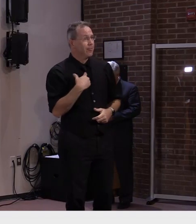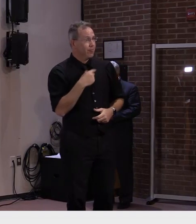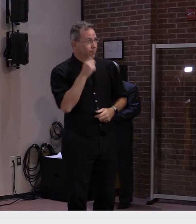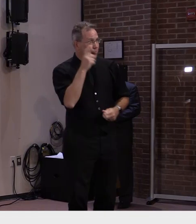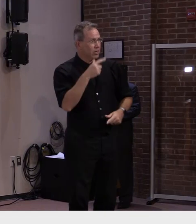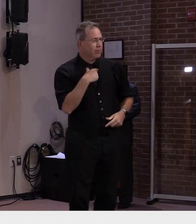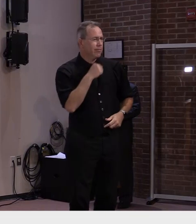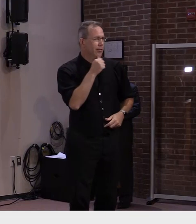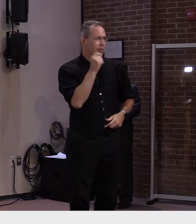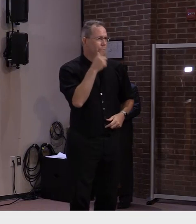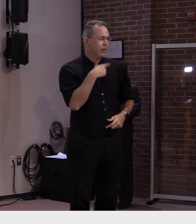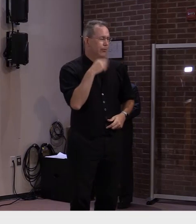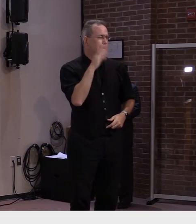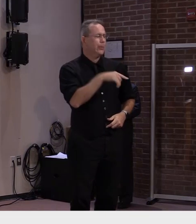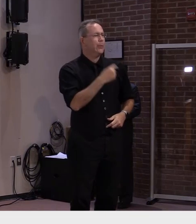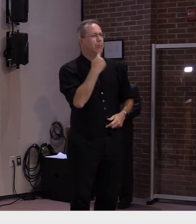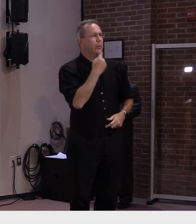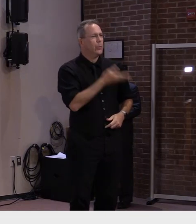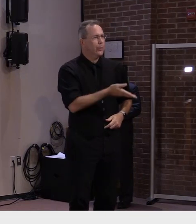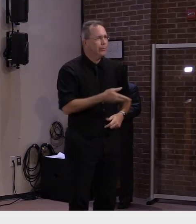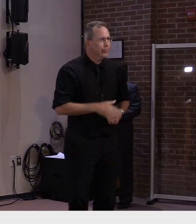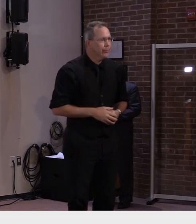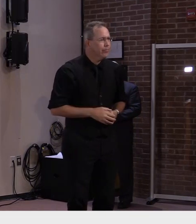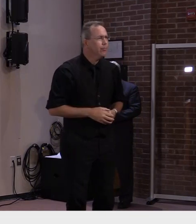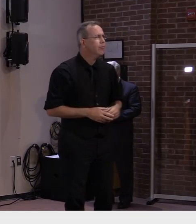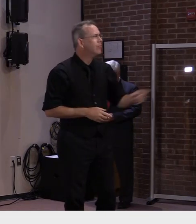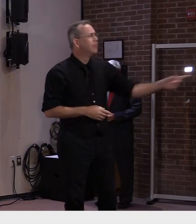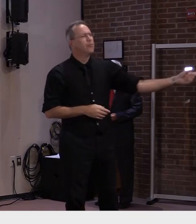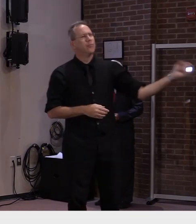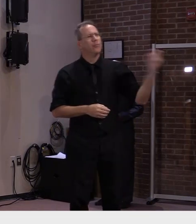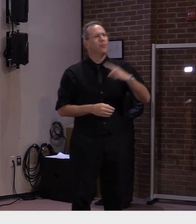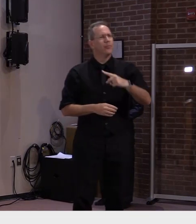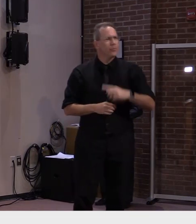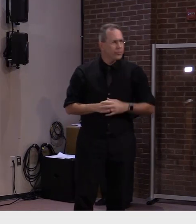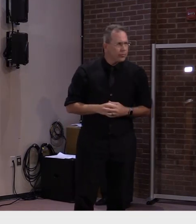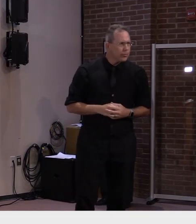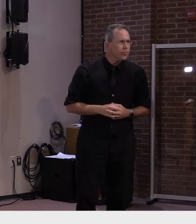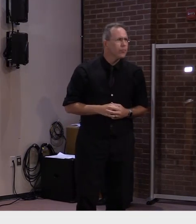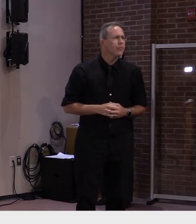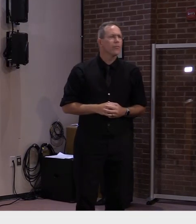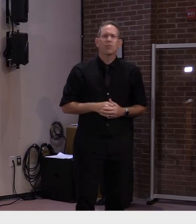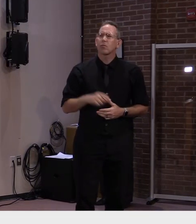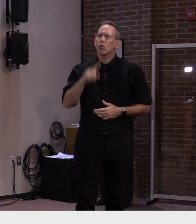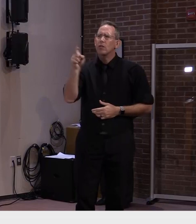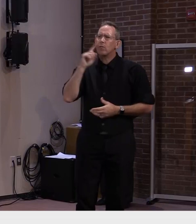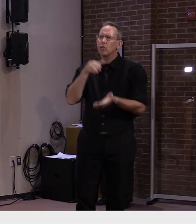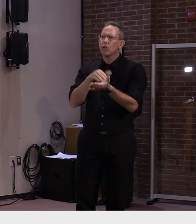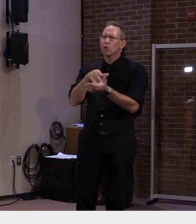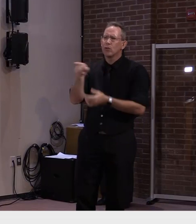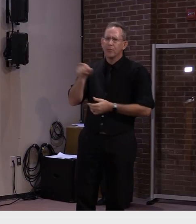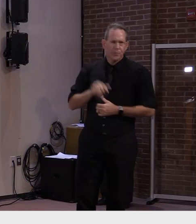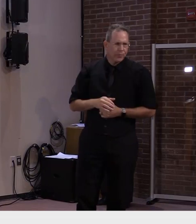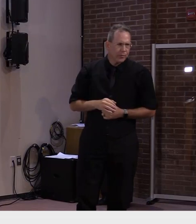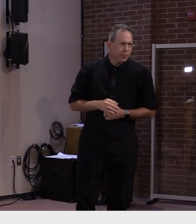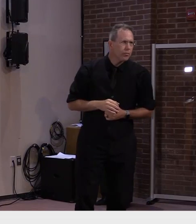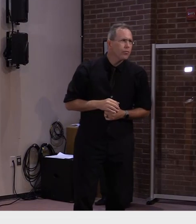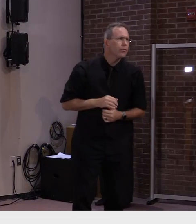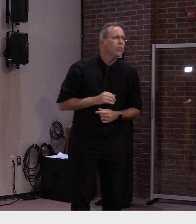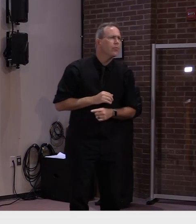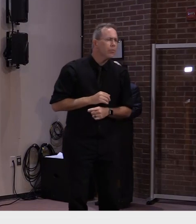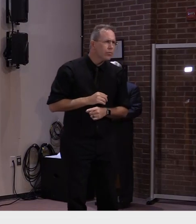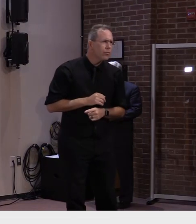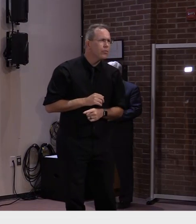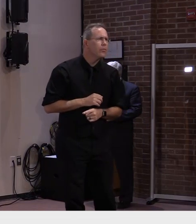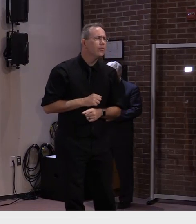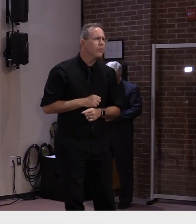I have a couple more questions for Dr. Levine. I want to know the health department on Friday night notified the public about this outbreak at a